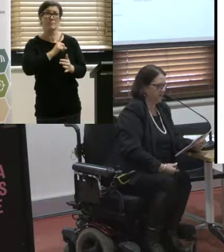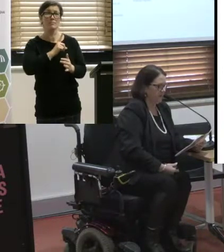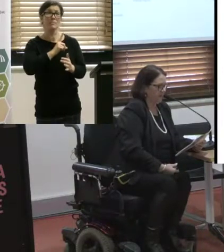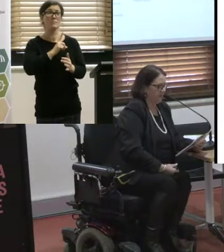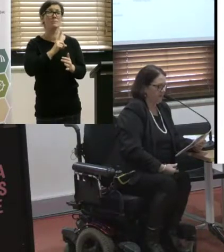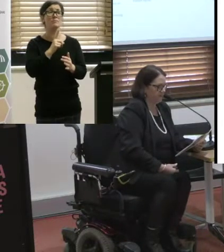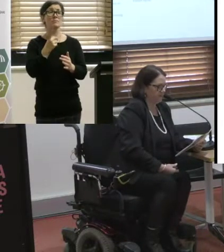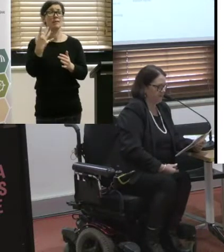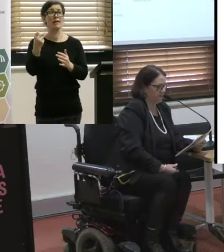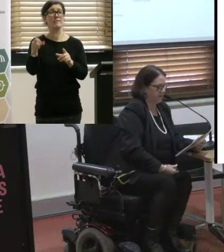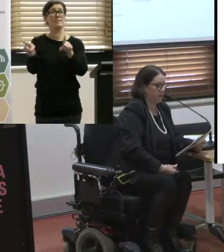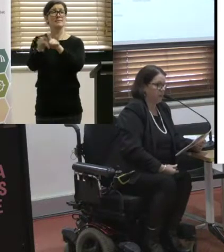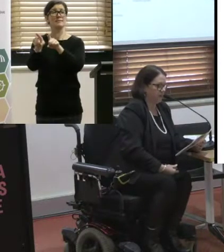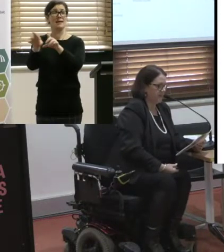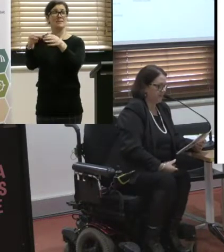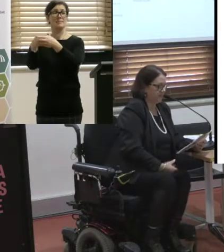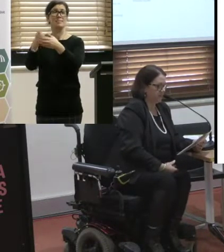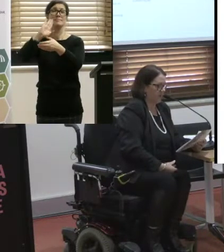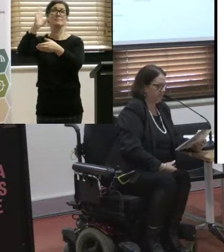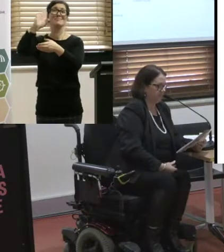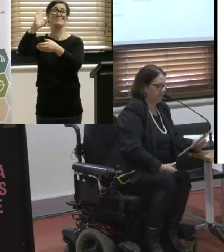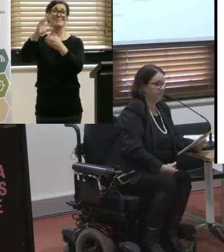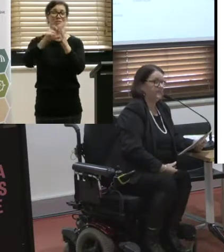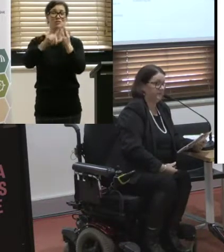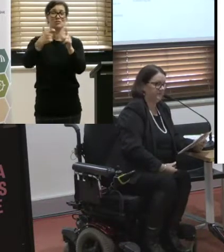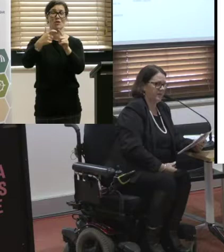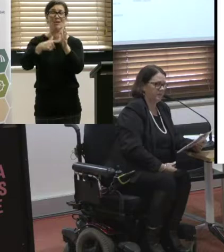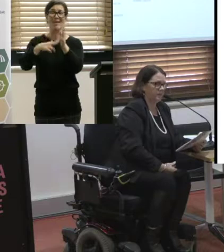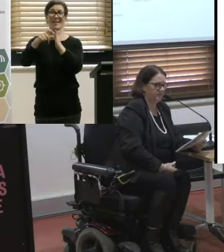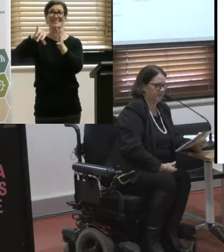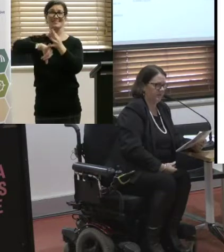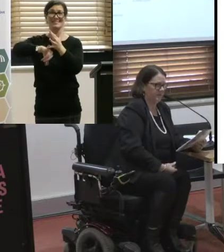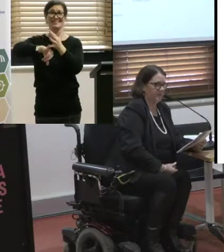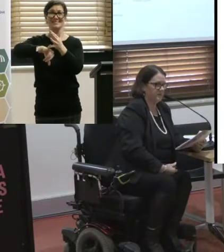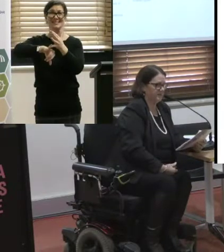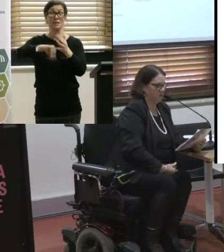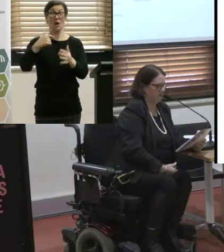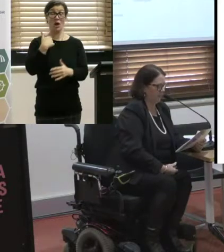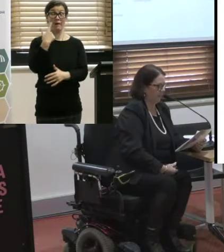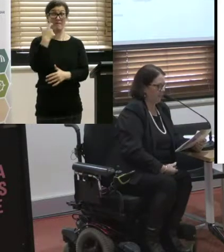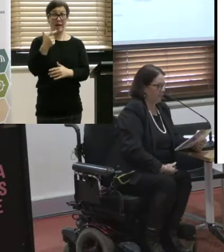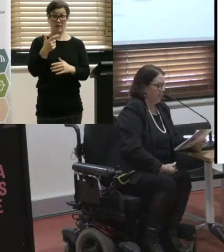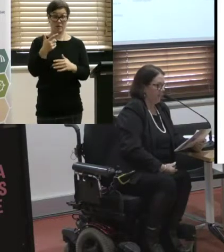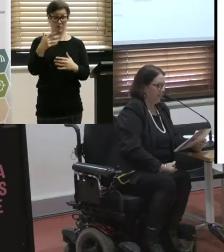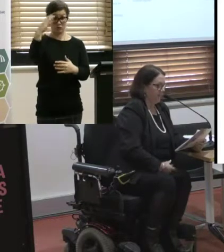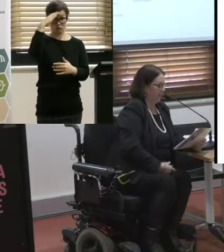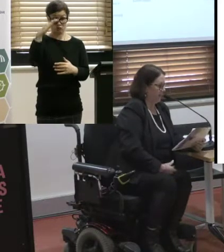COTA down at Docklands, the library. Eventually found the room if you've ever been there. It's a bit of a journey.